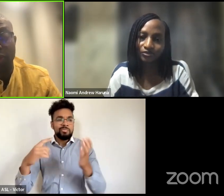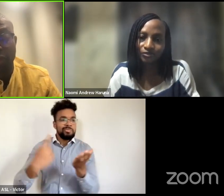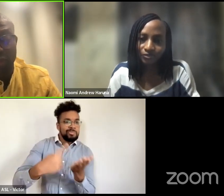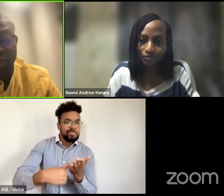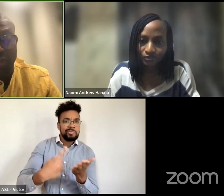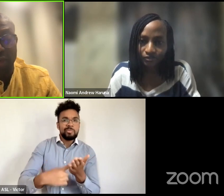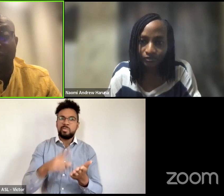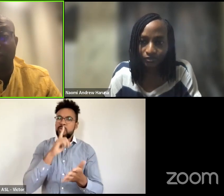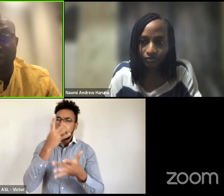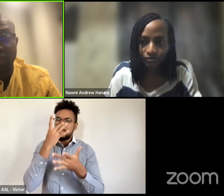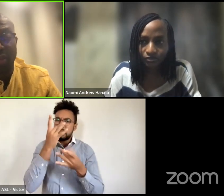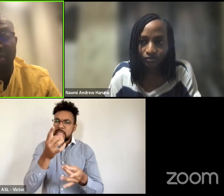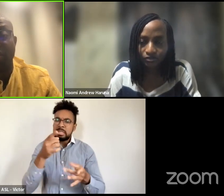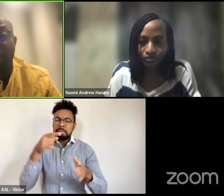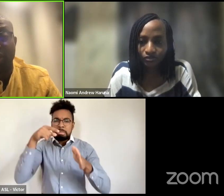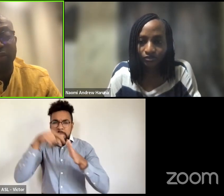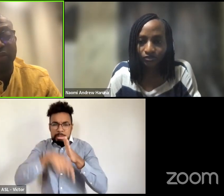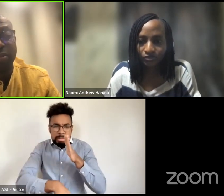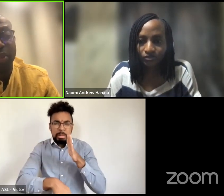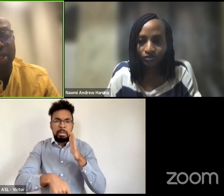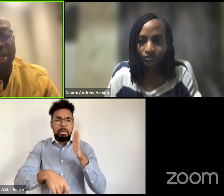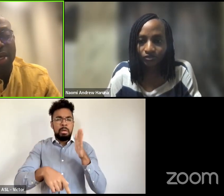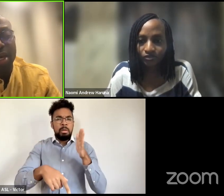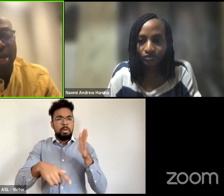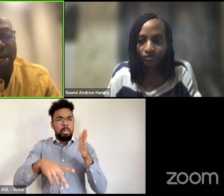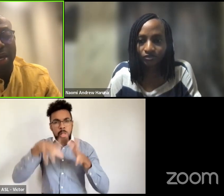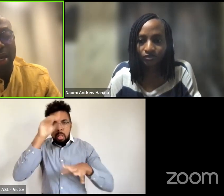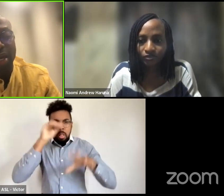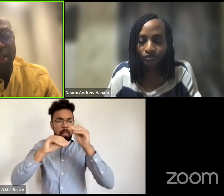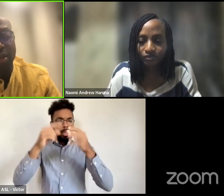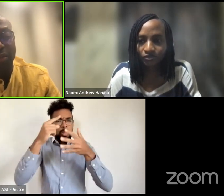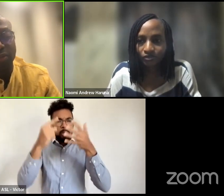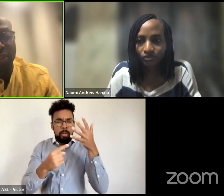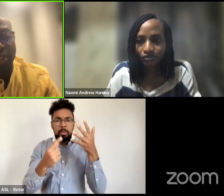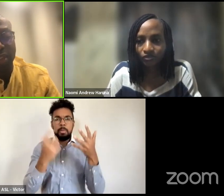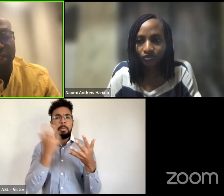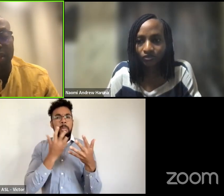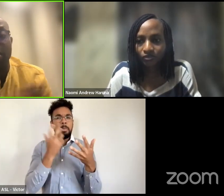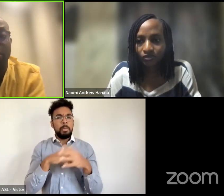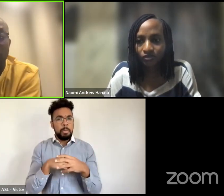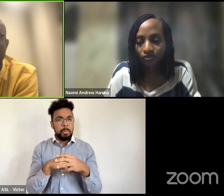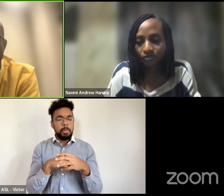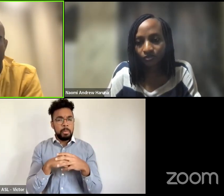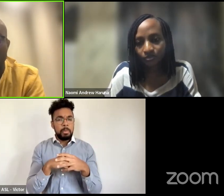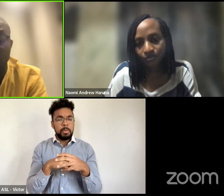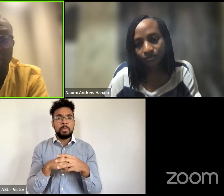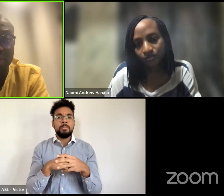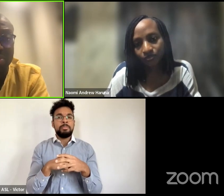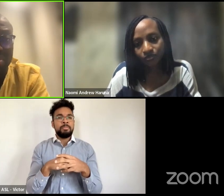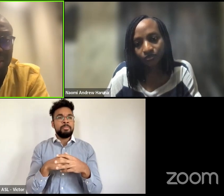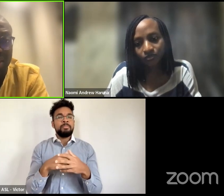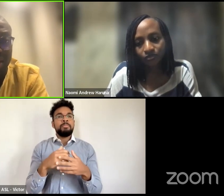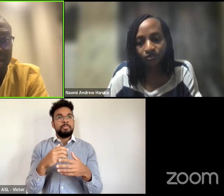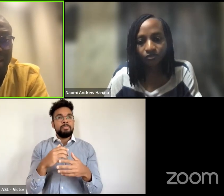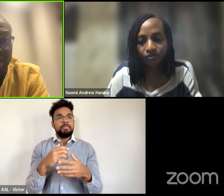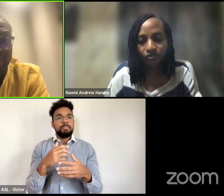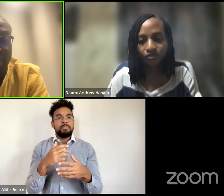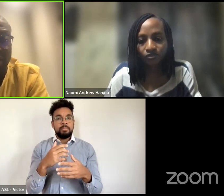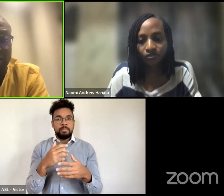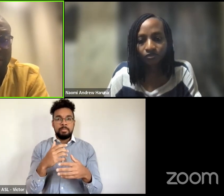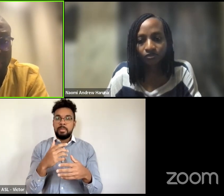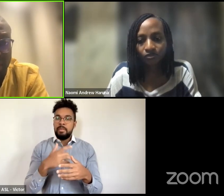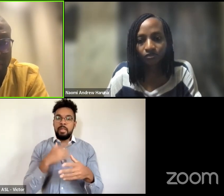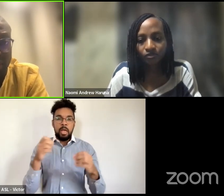to learn that we've learned that we've gleaned from uh and really the opportunity to also meet and